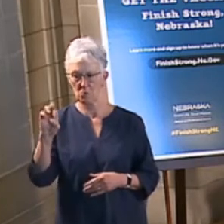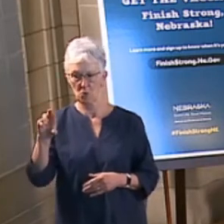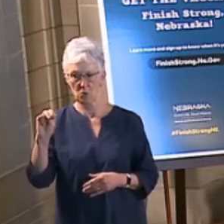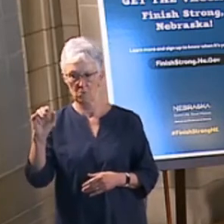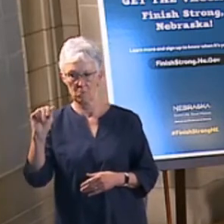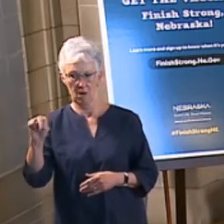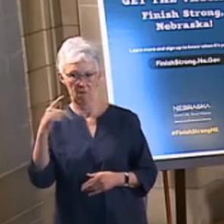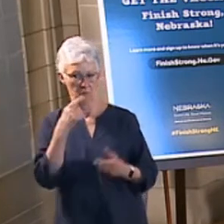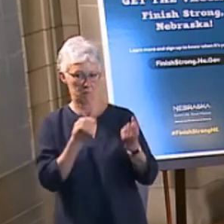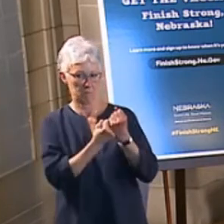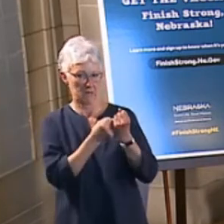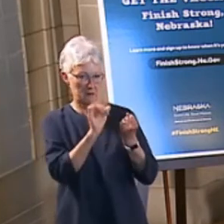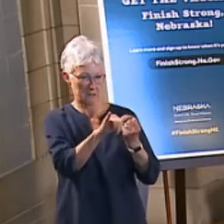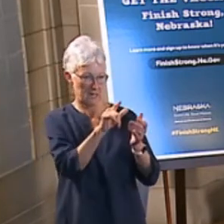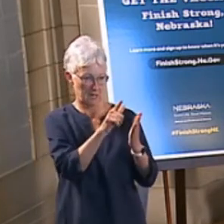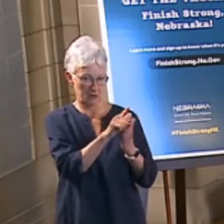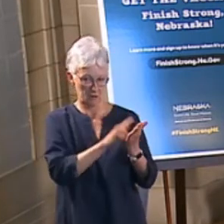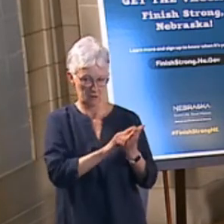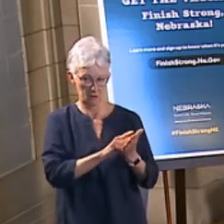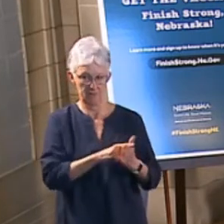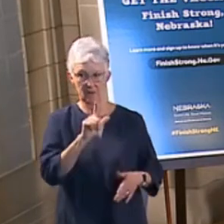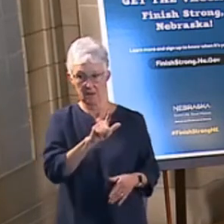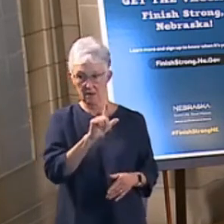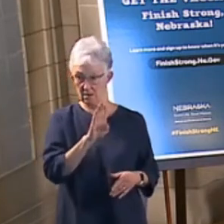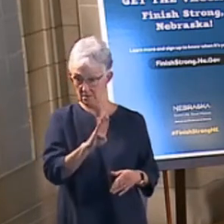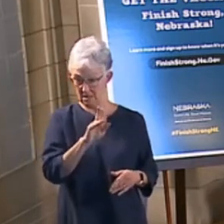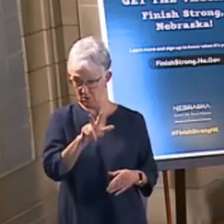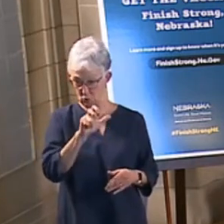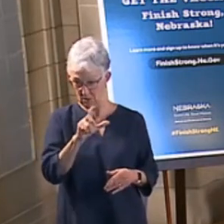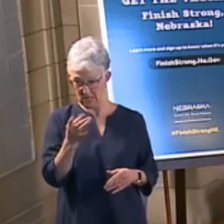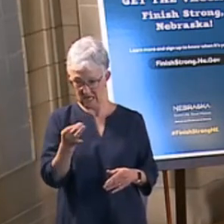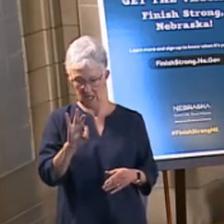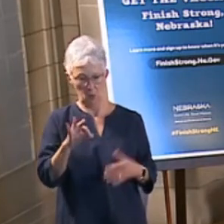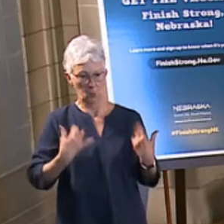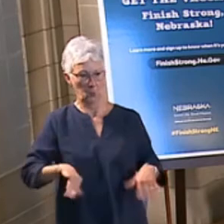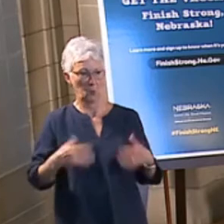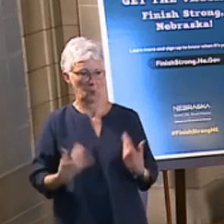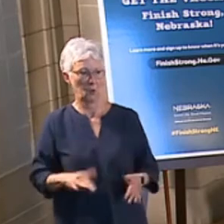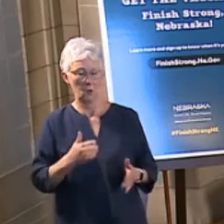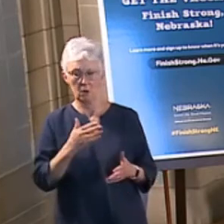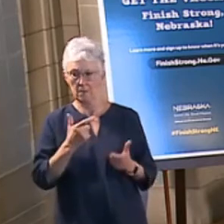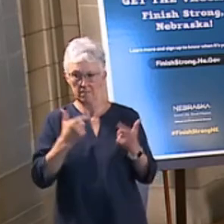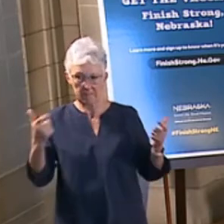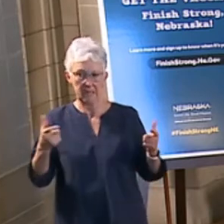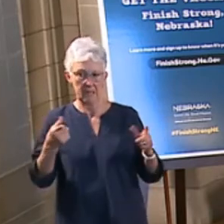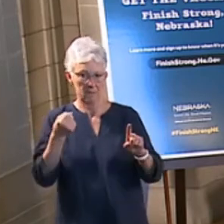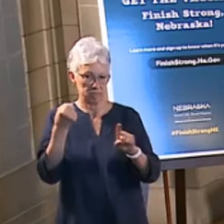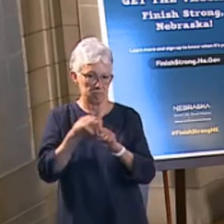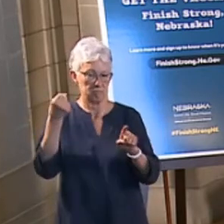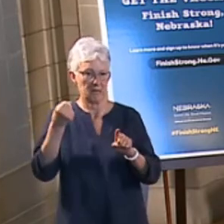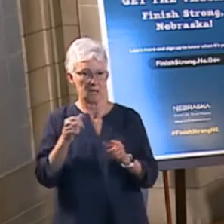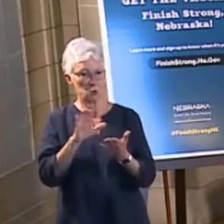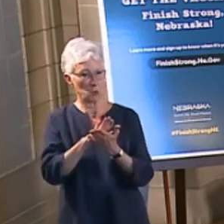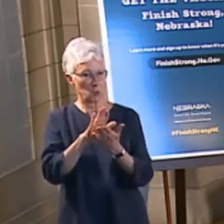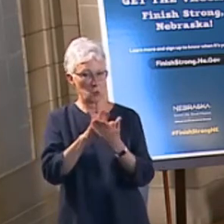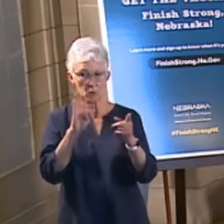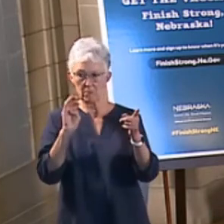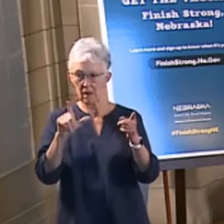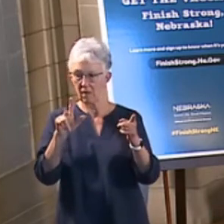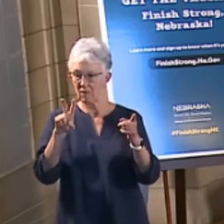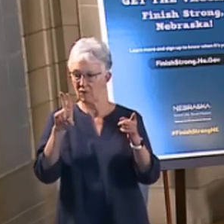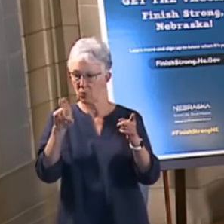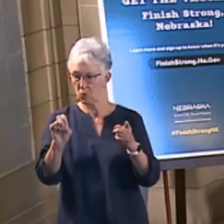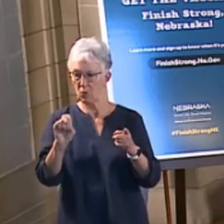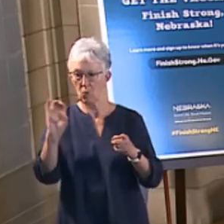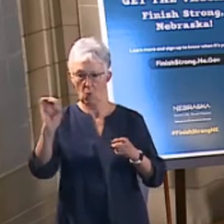legislation. LB 389 will have a tremendous impact. Schools in the Bellevue metro area can now fill